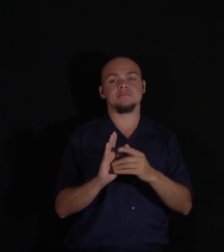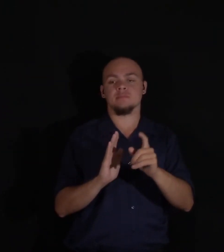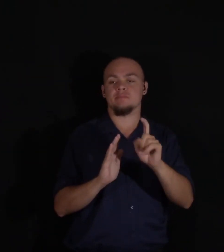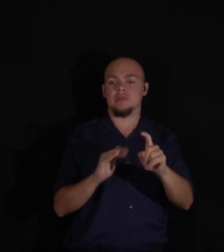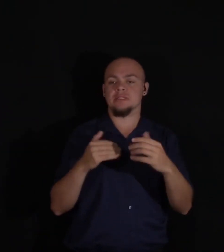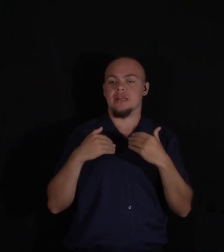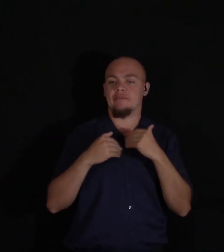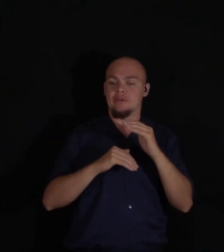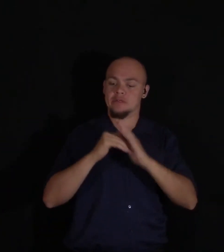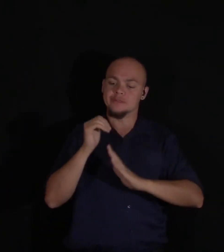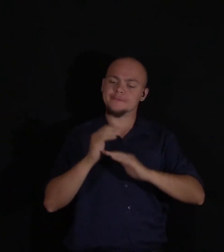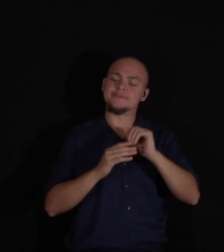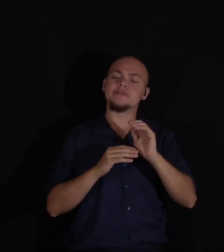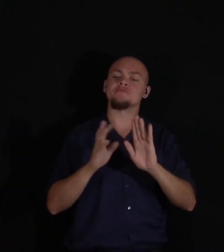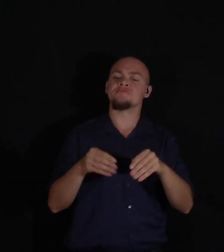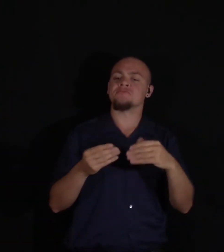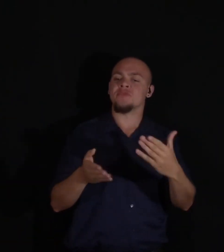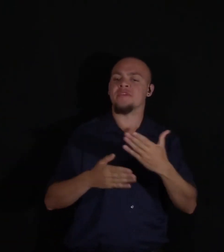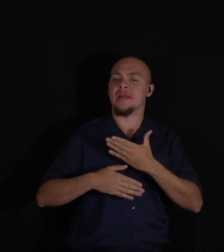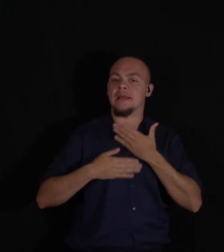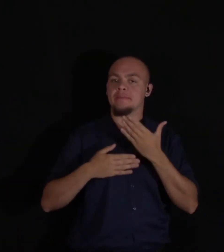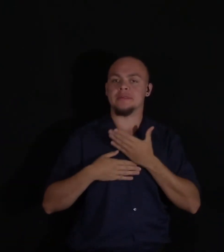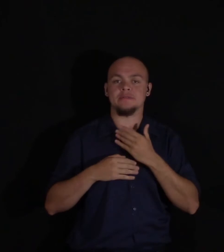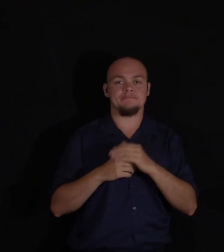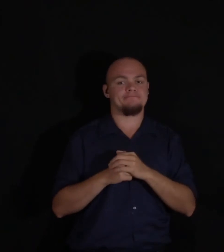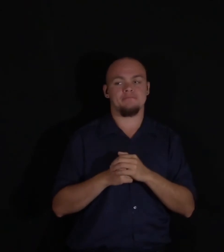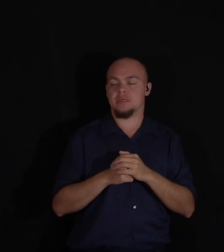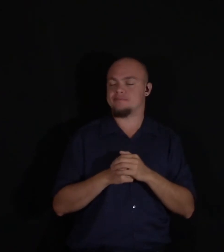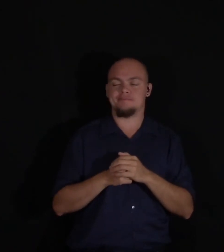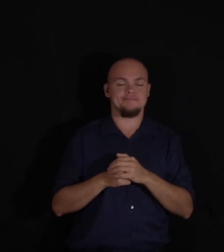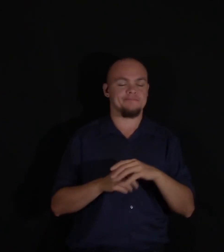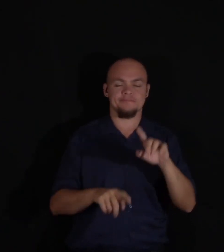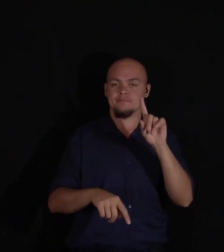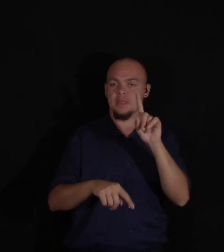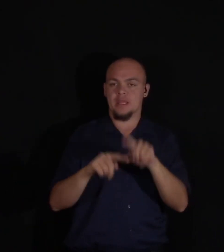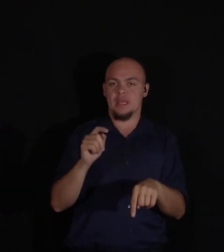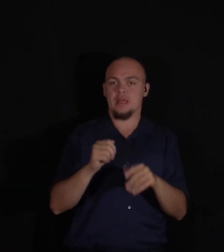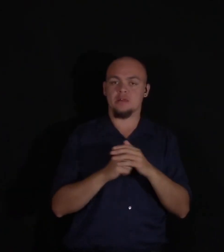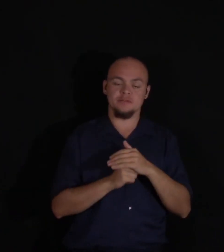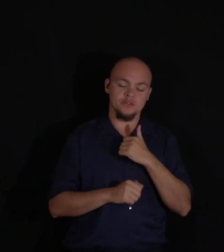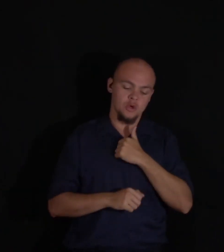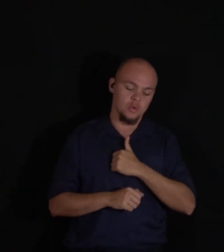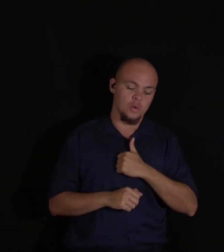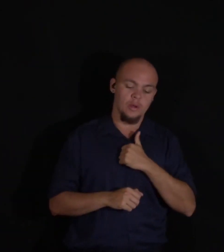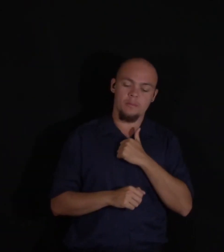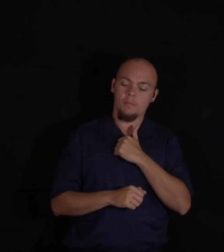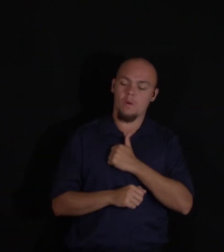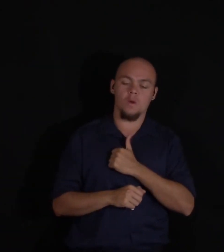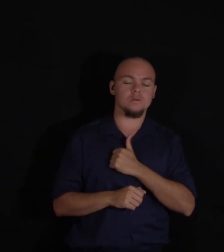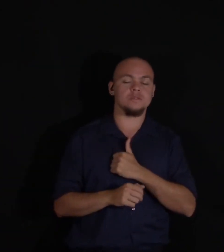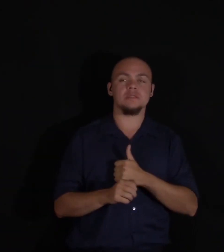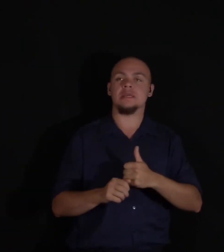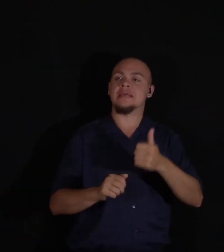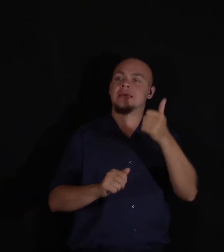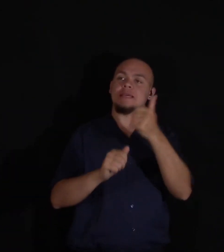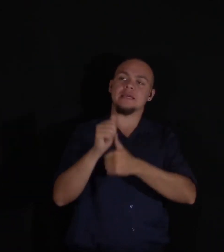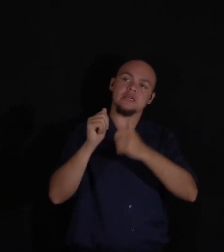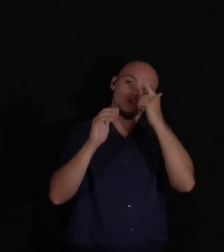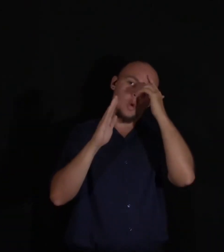But that could not be. Remorse extinguished every hope. I had been